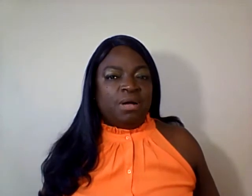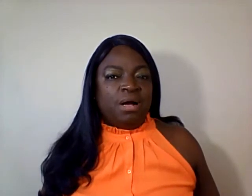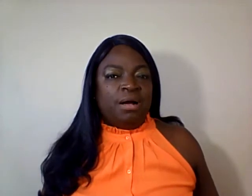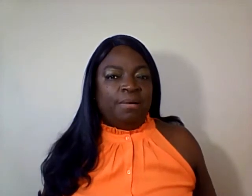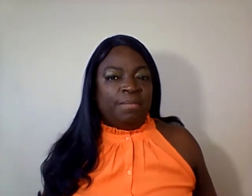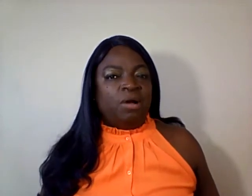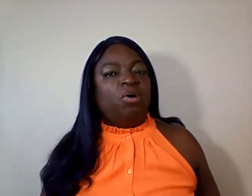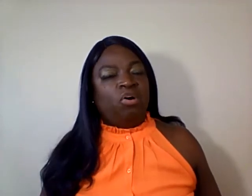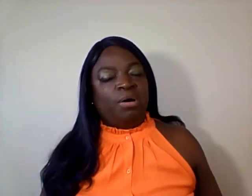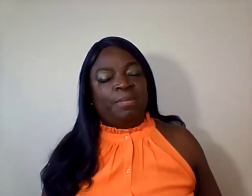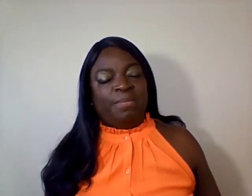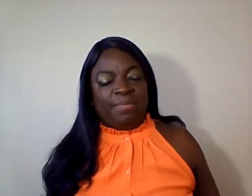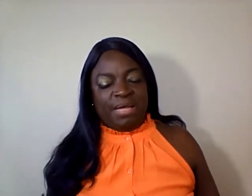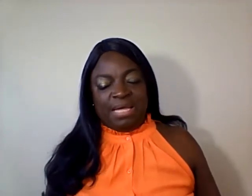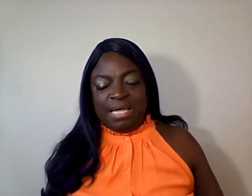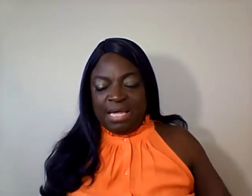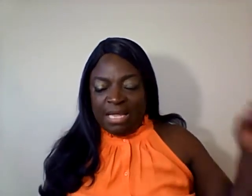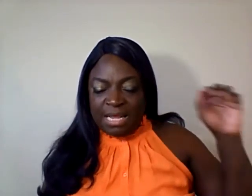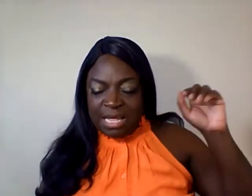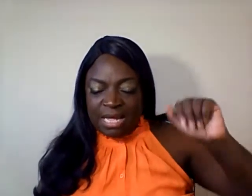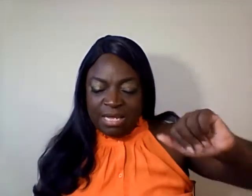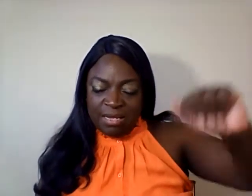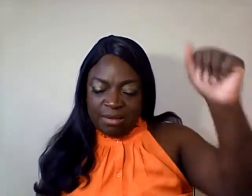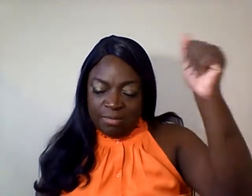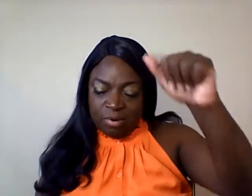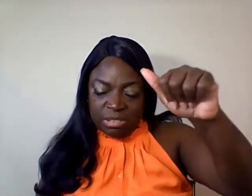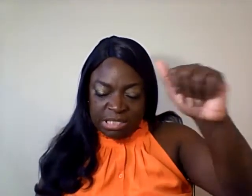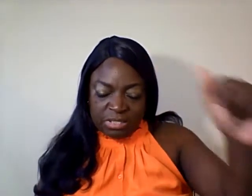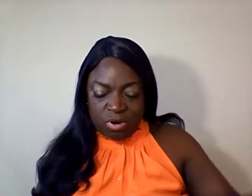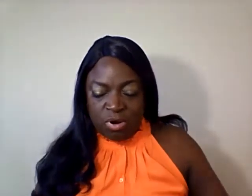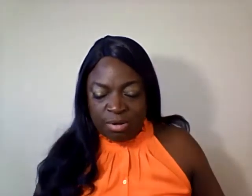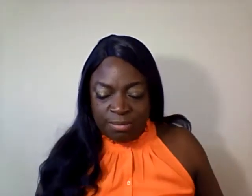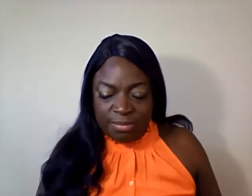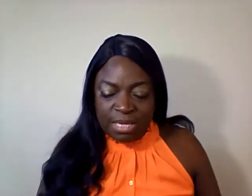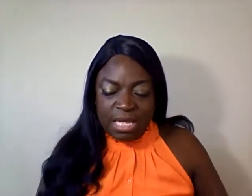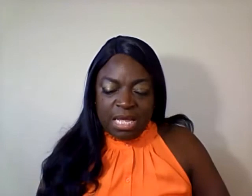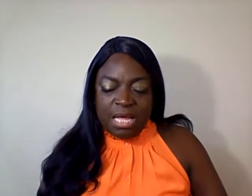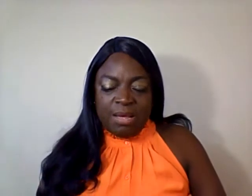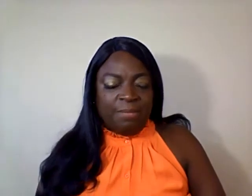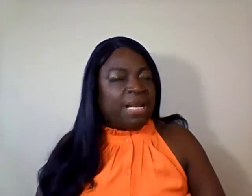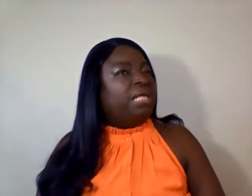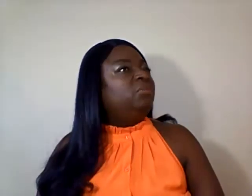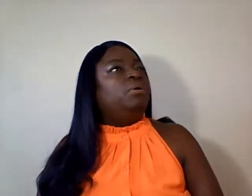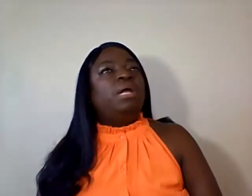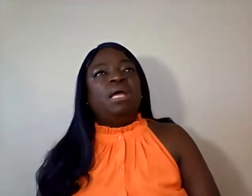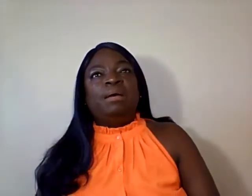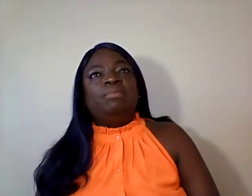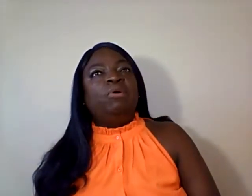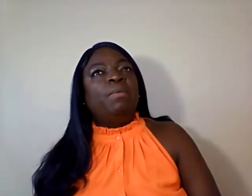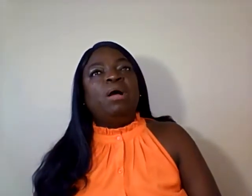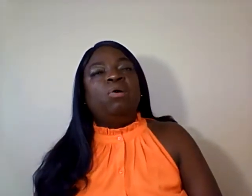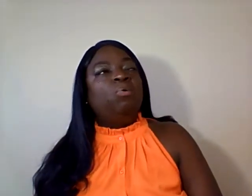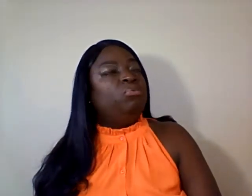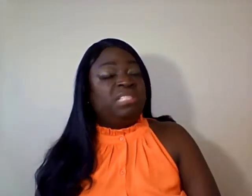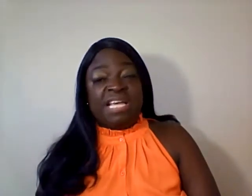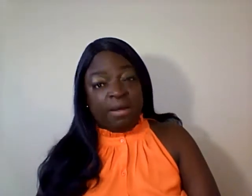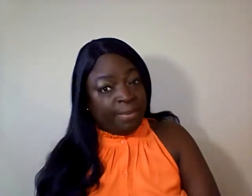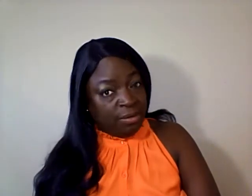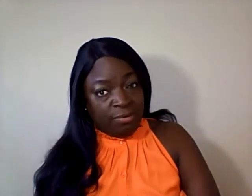um, my arm. And I broke this arm. But I thought I had broke my whole tailbone.